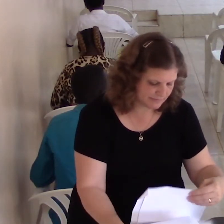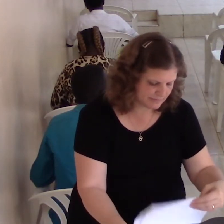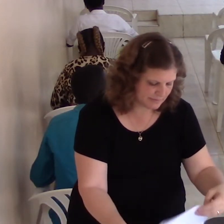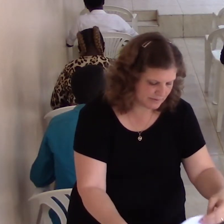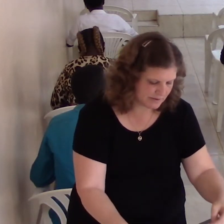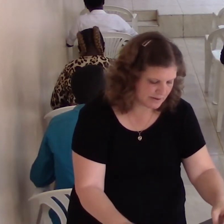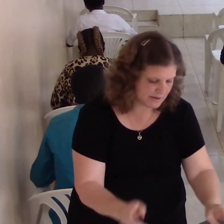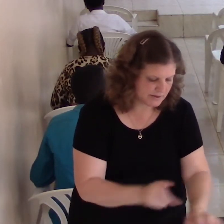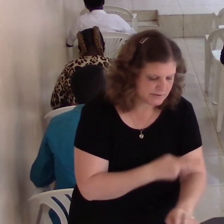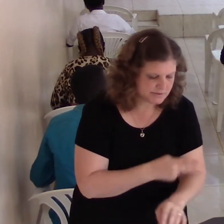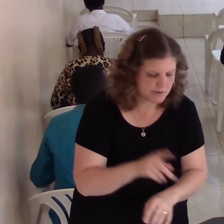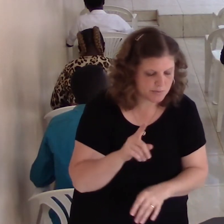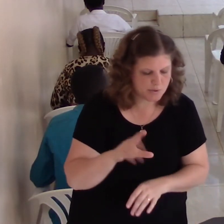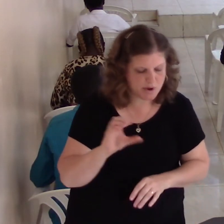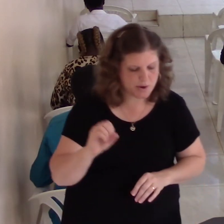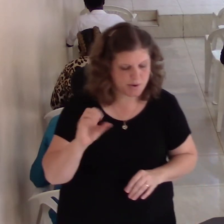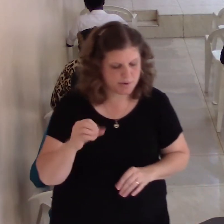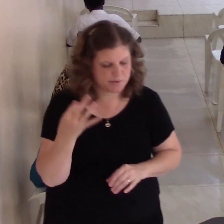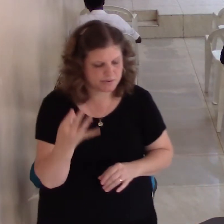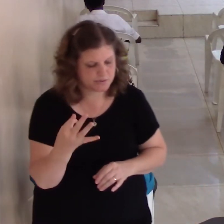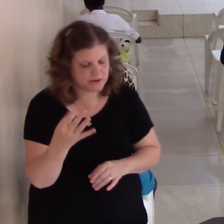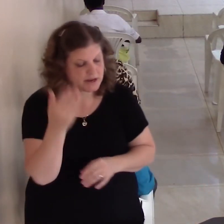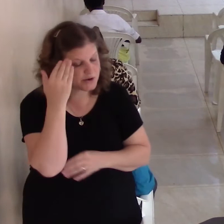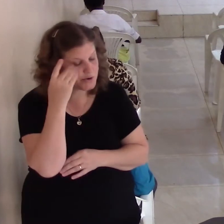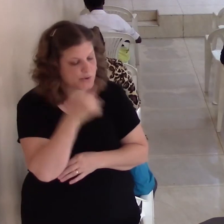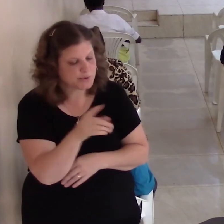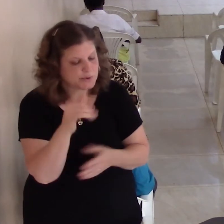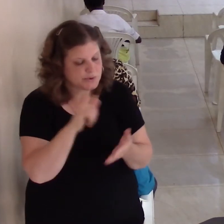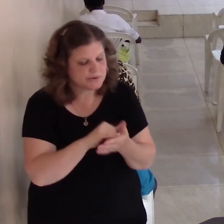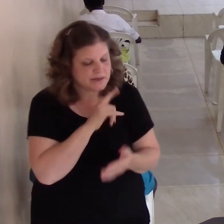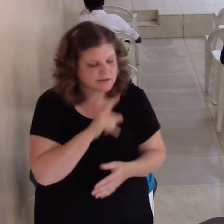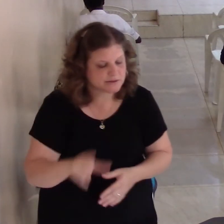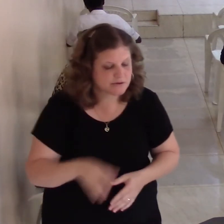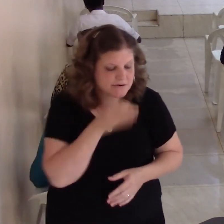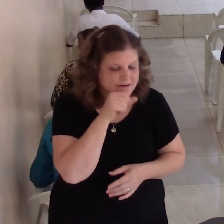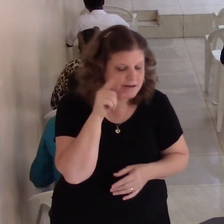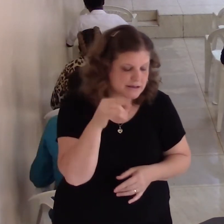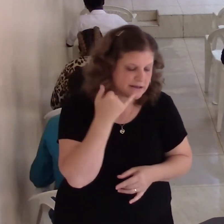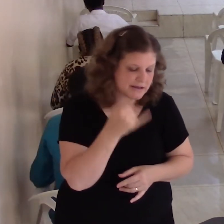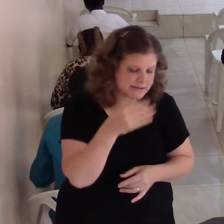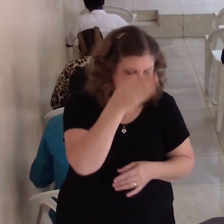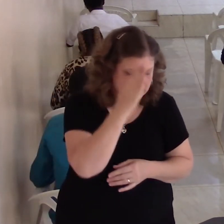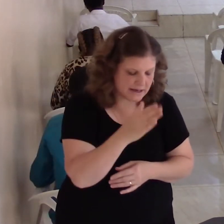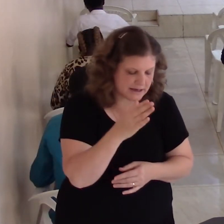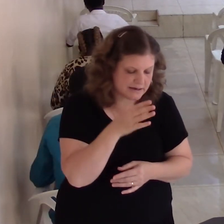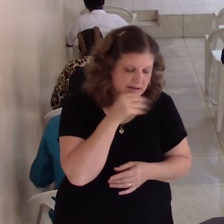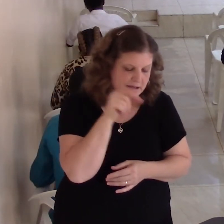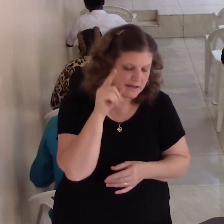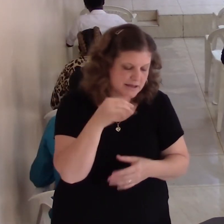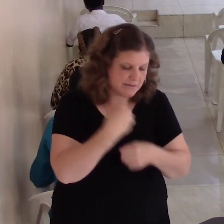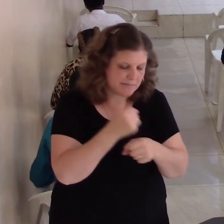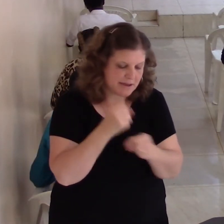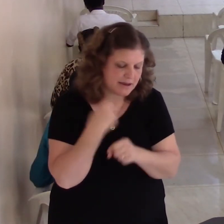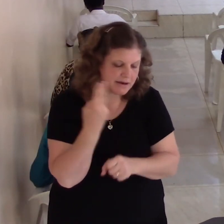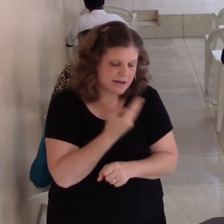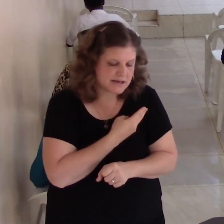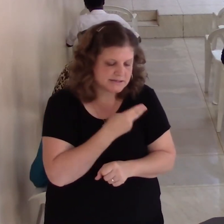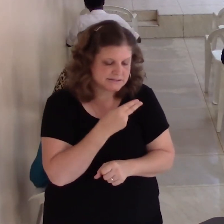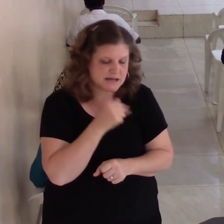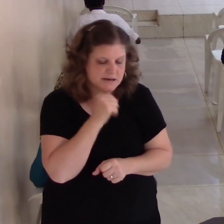Know ye that the Lord, he is God. It is he that hath made us and not in ourselves. May his people and the sheep